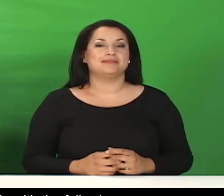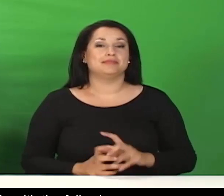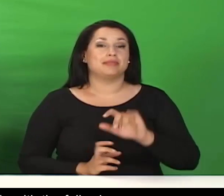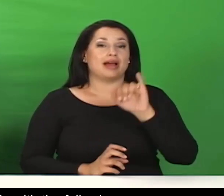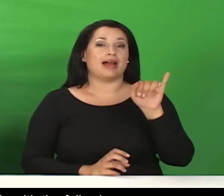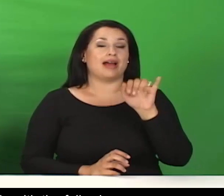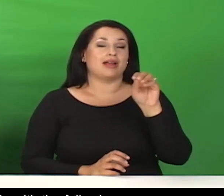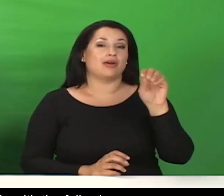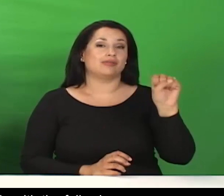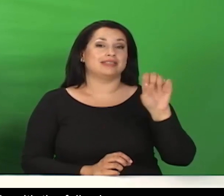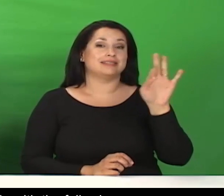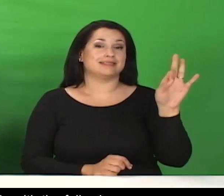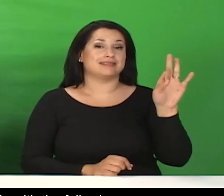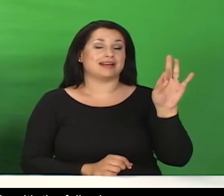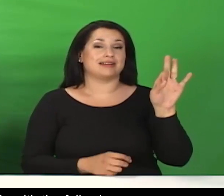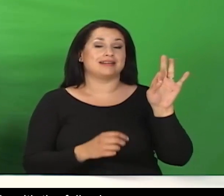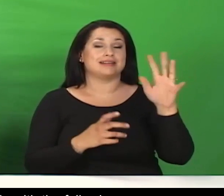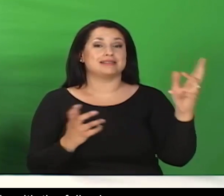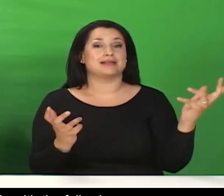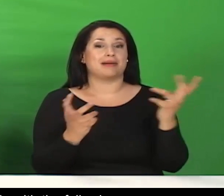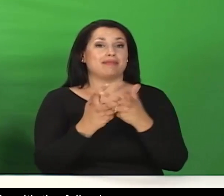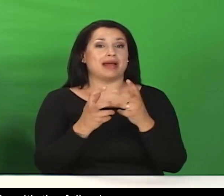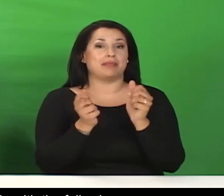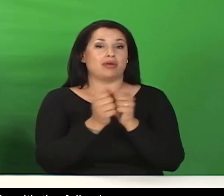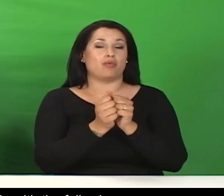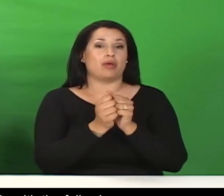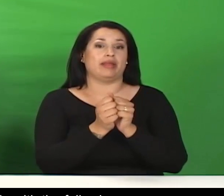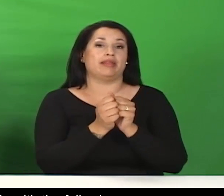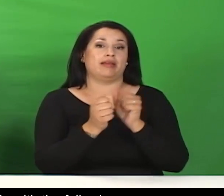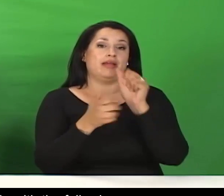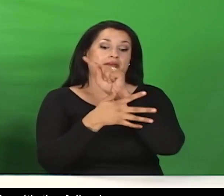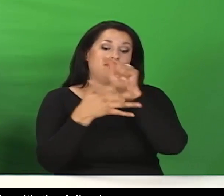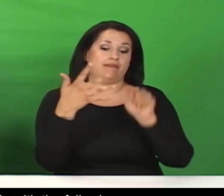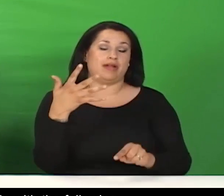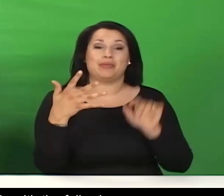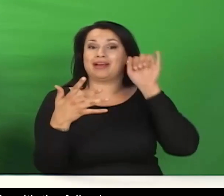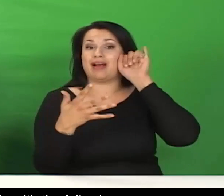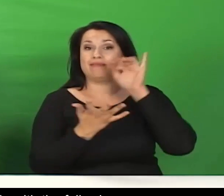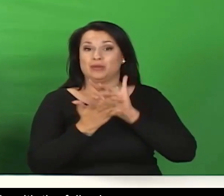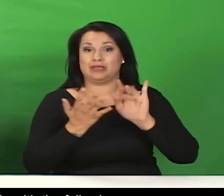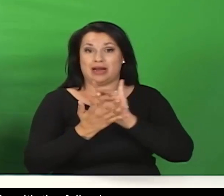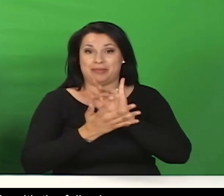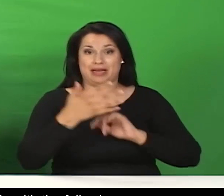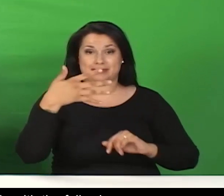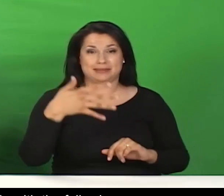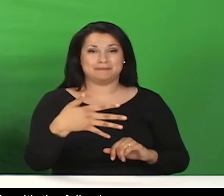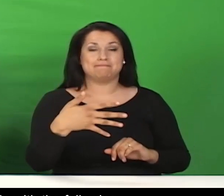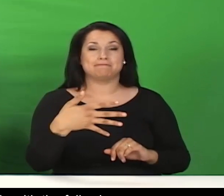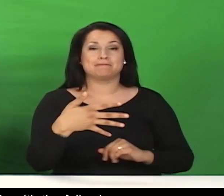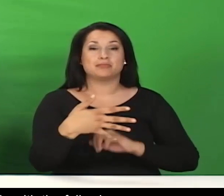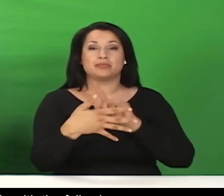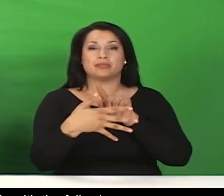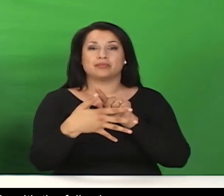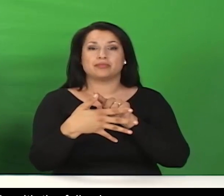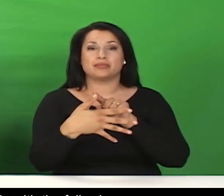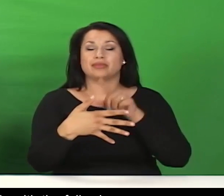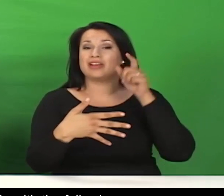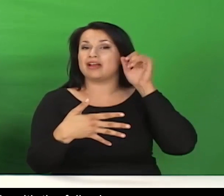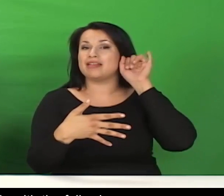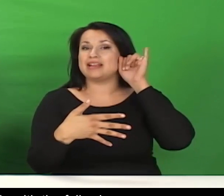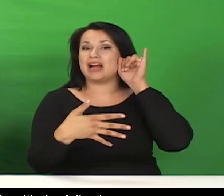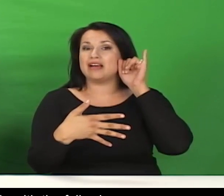iOS 9 is compatible with the following iPhones and iPads. The iPhone